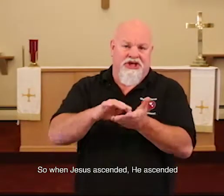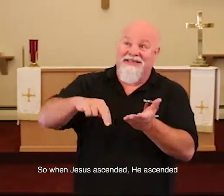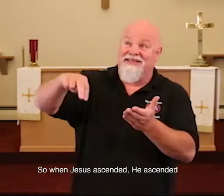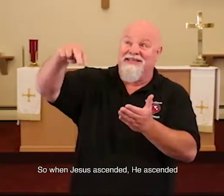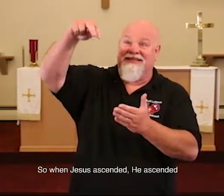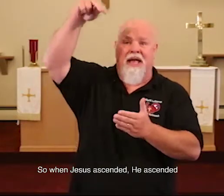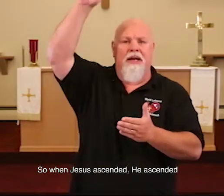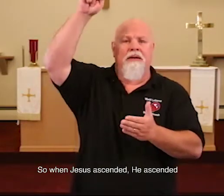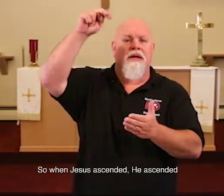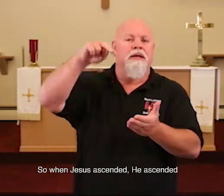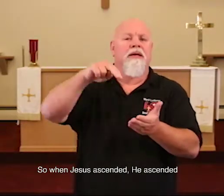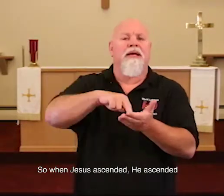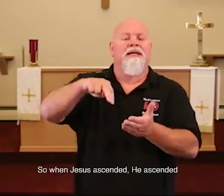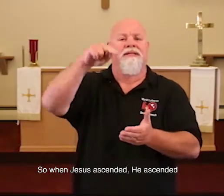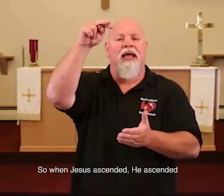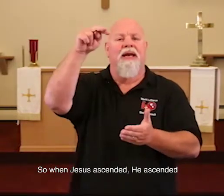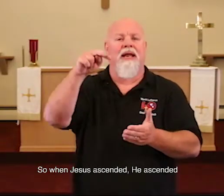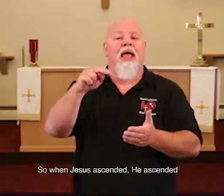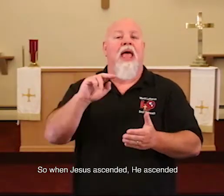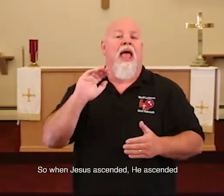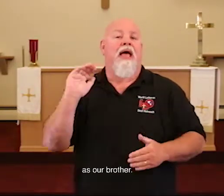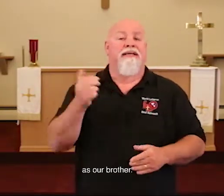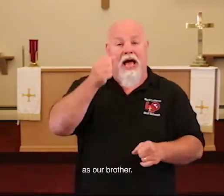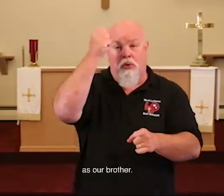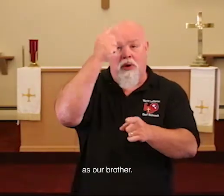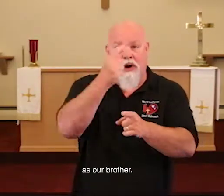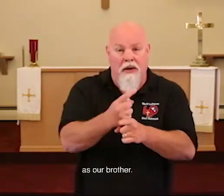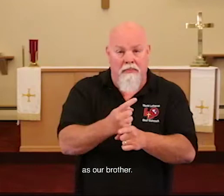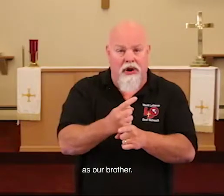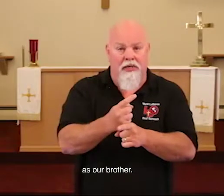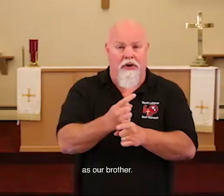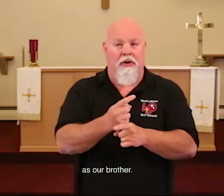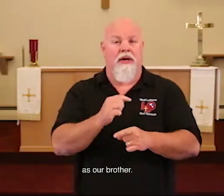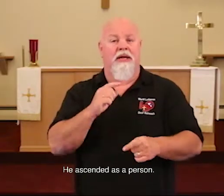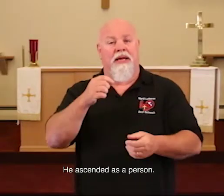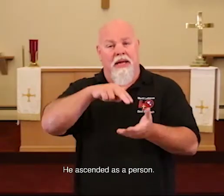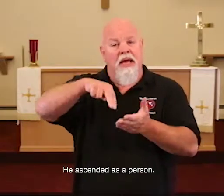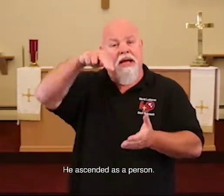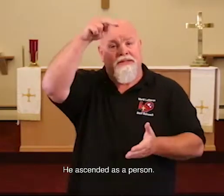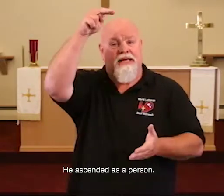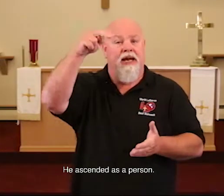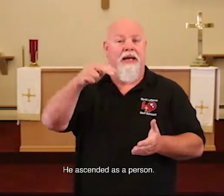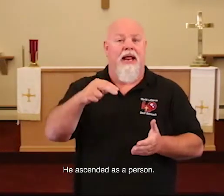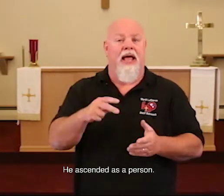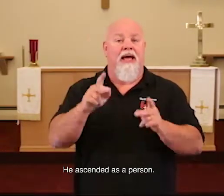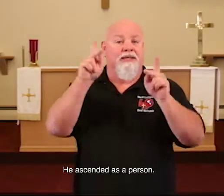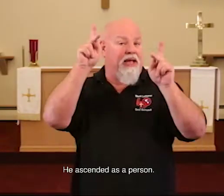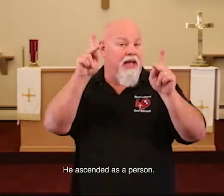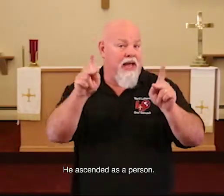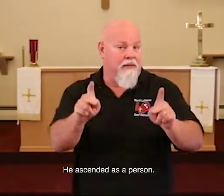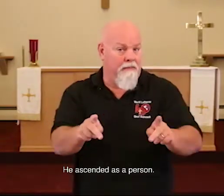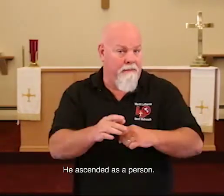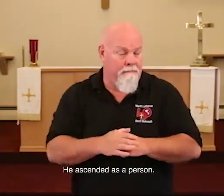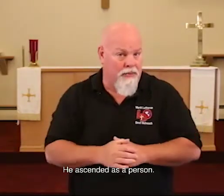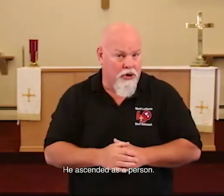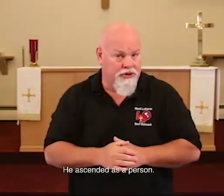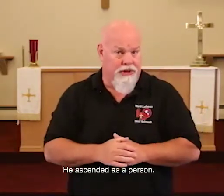Jesus ascended, He ascended as our brother. He ascended as a person,